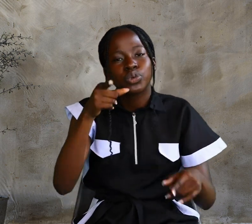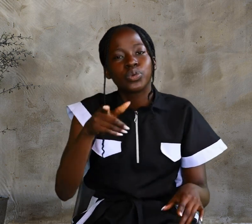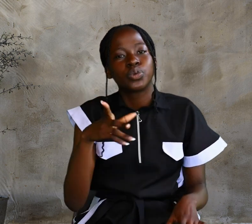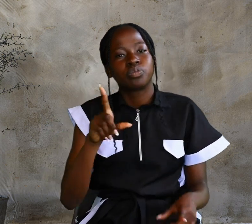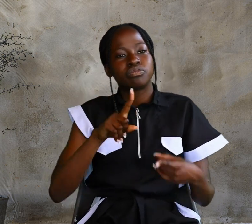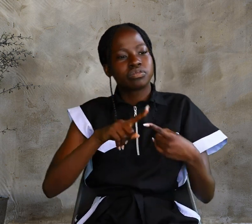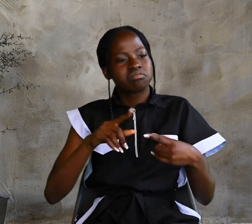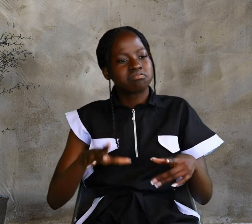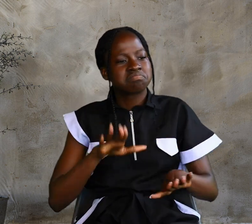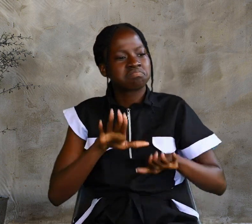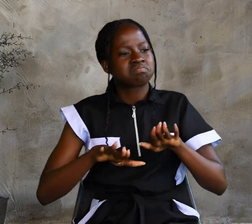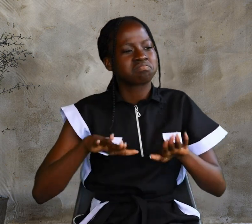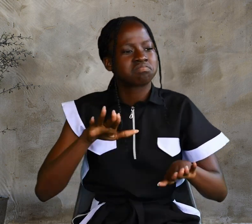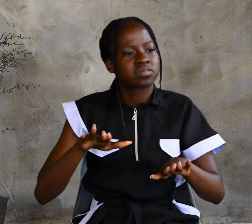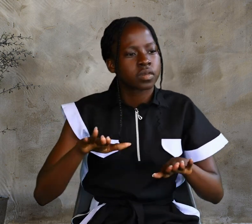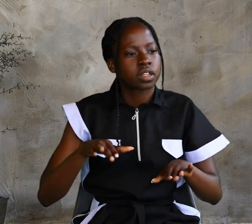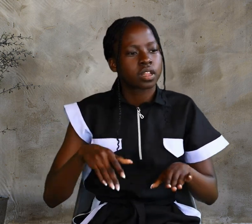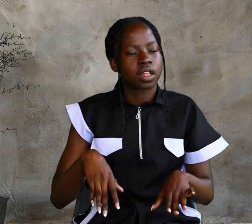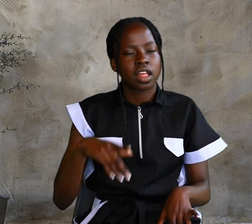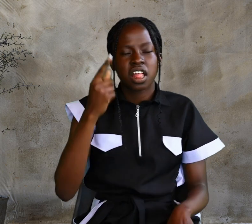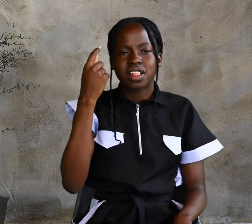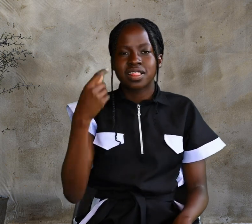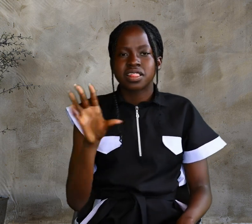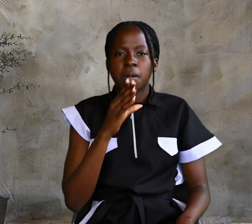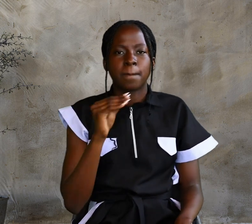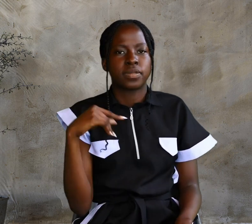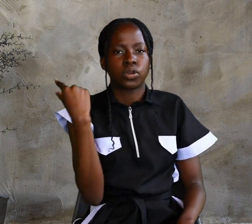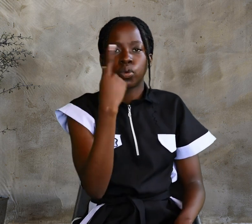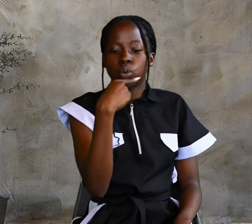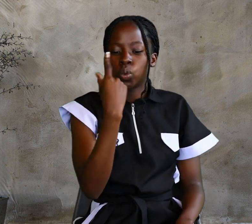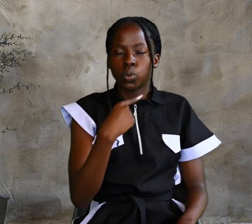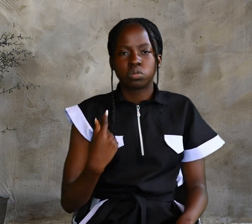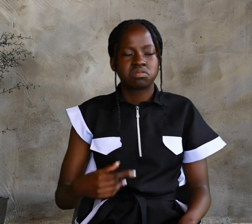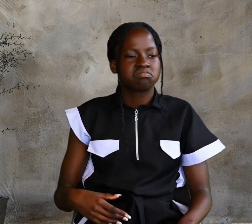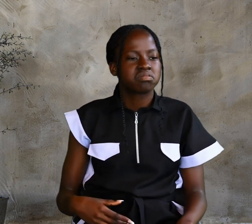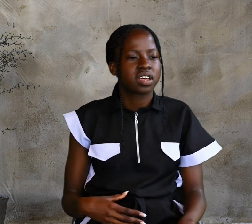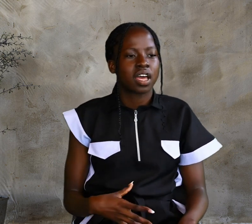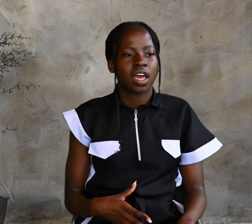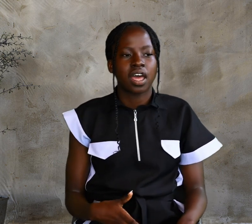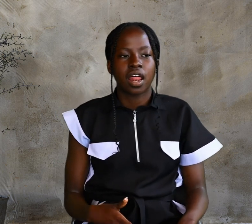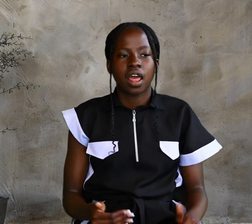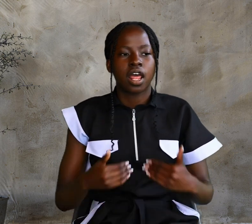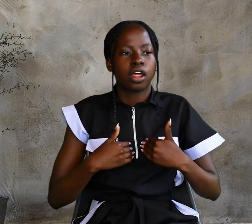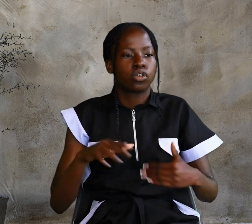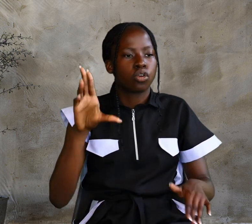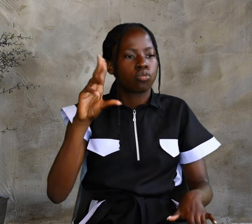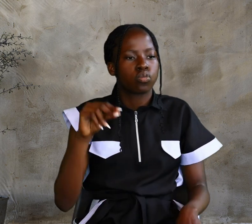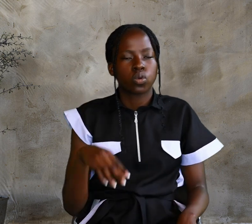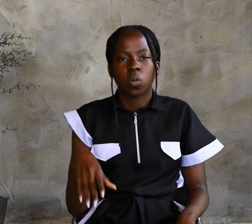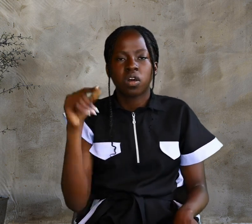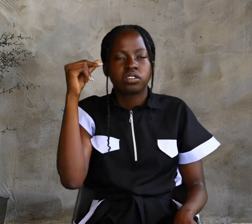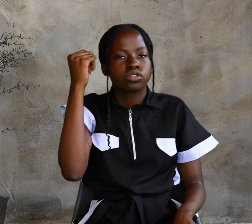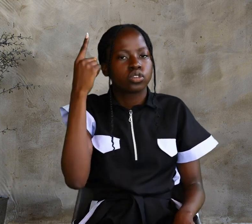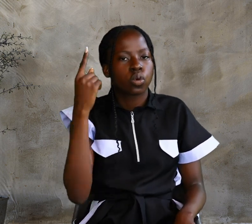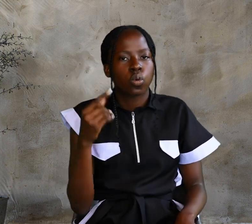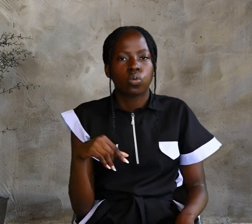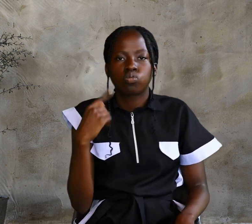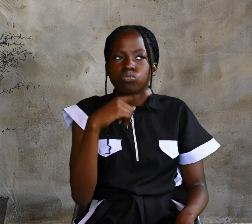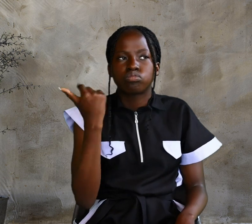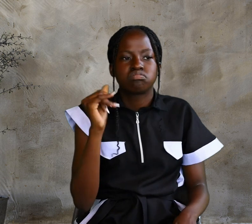The man who was healed had no idea who it was, for Jesus had slipped away into the crowd that was there.